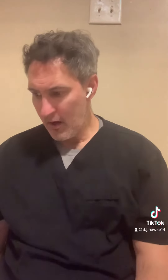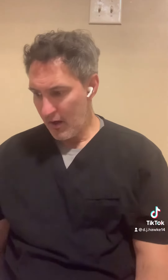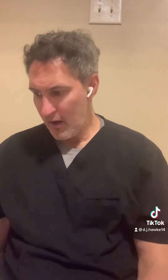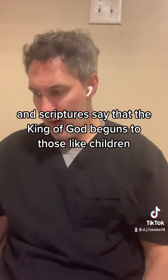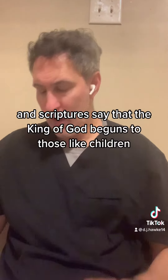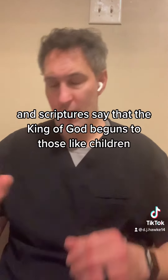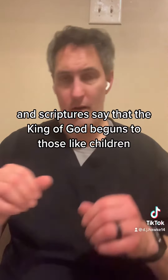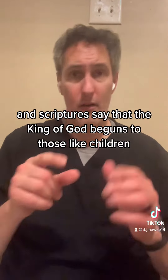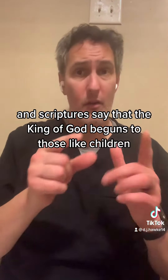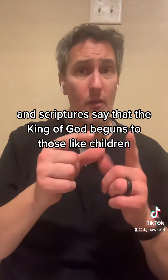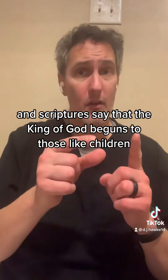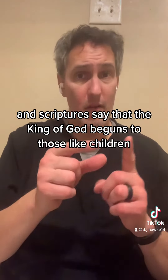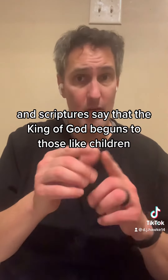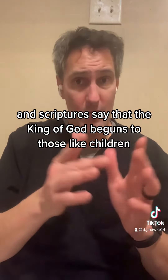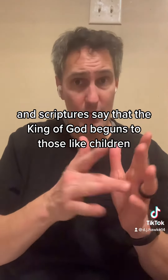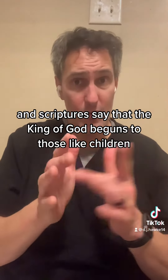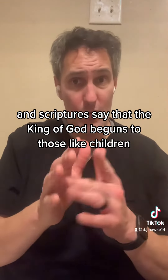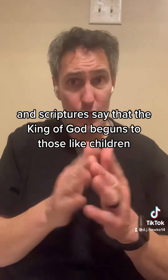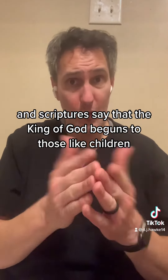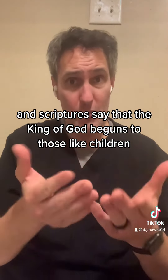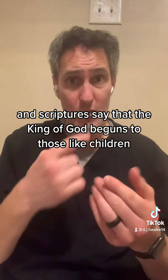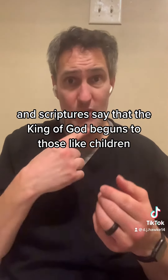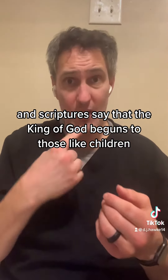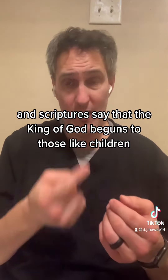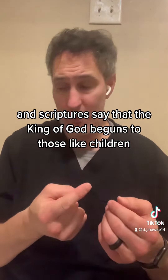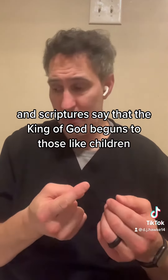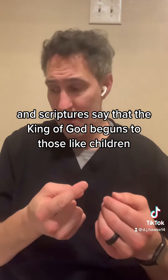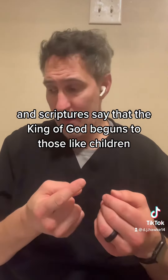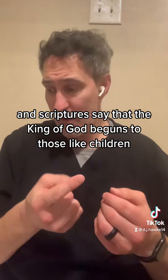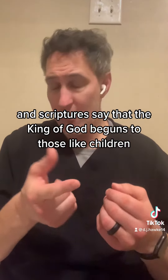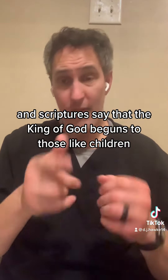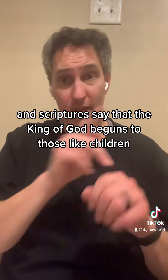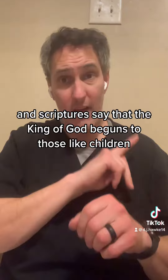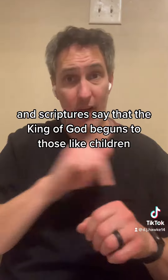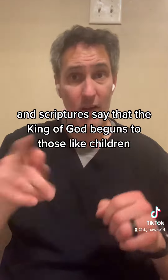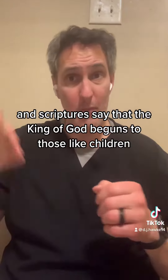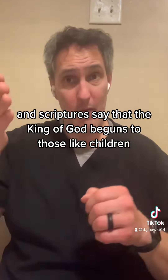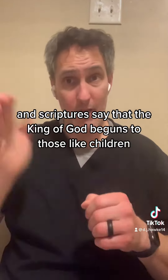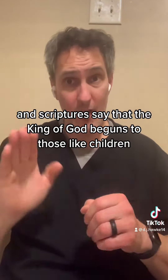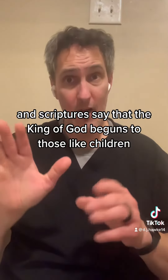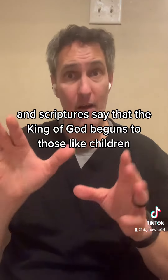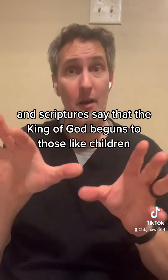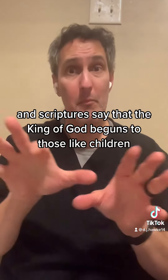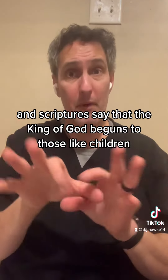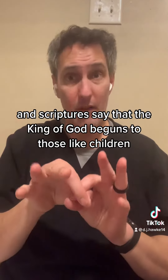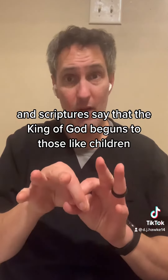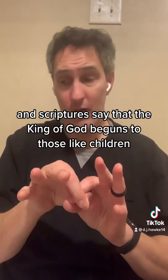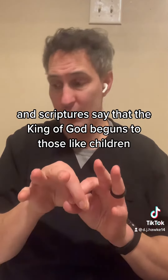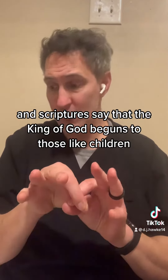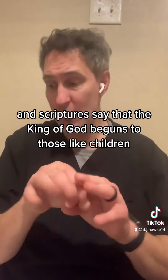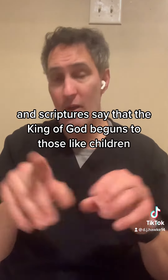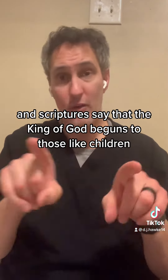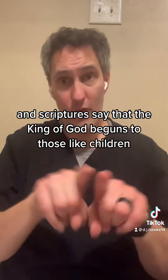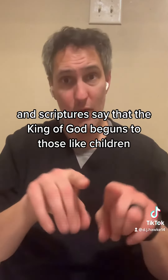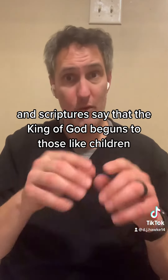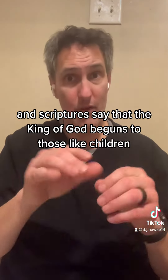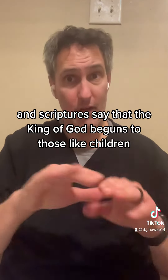And scriptures say that the kingdom of God belongs to those like